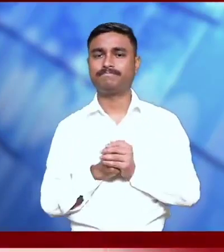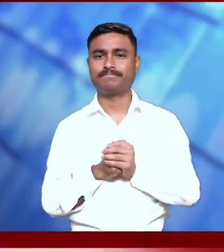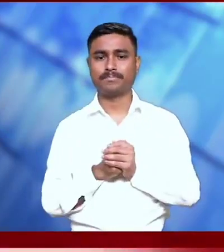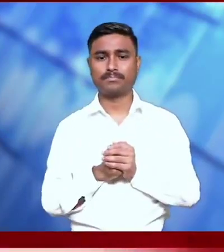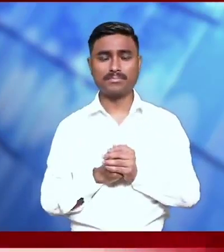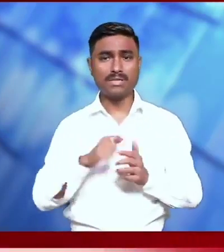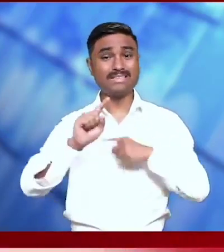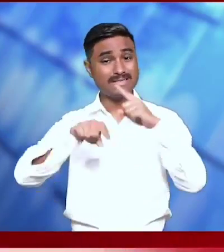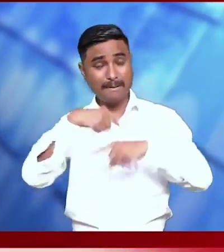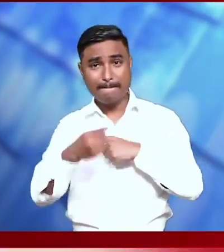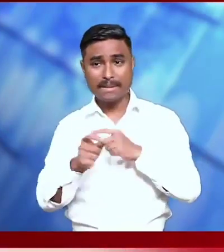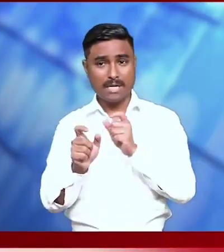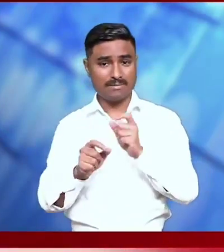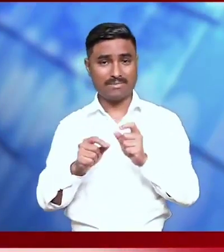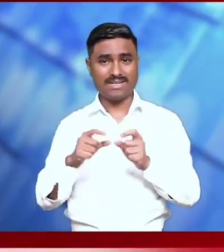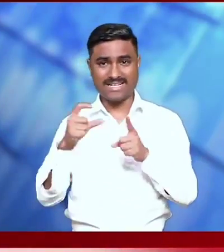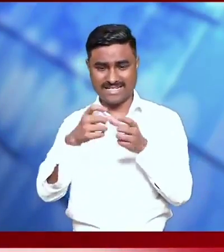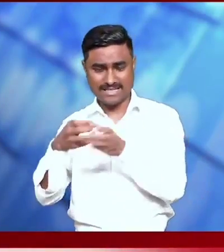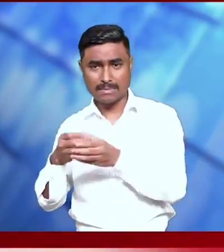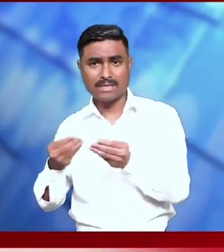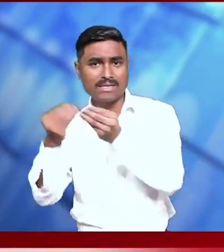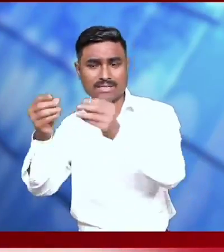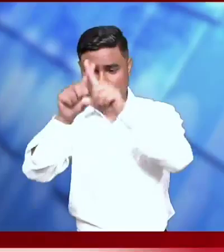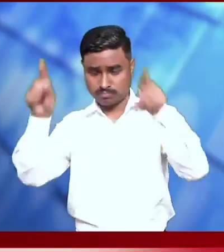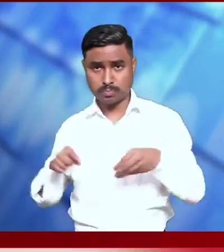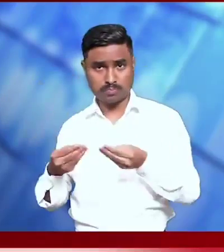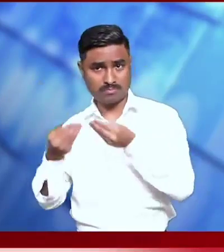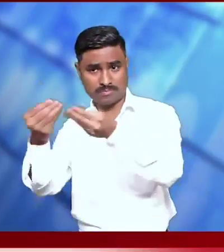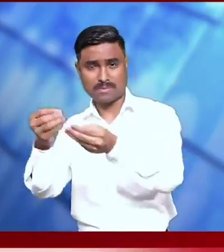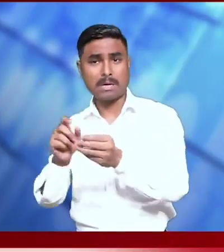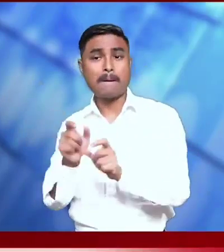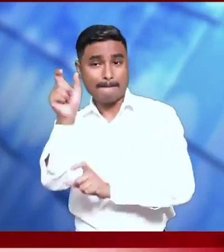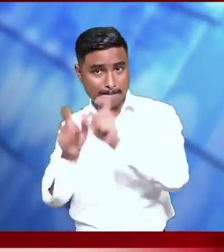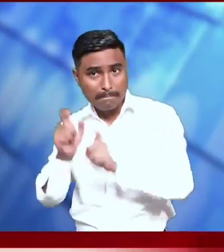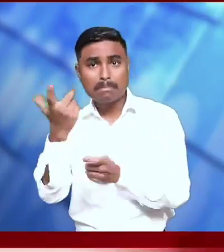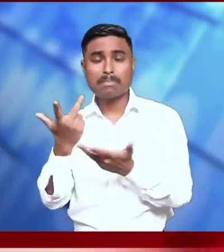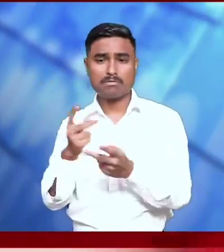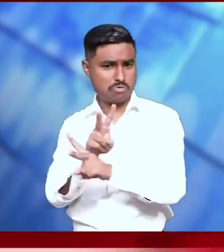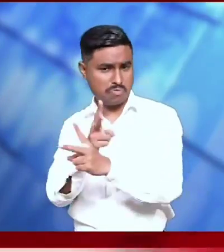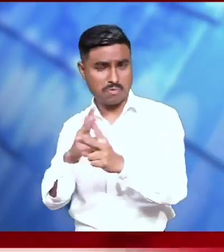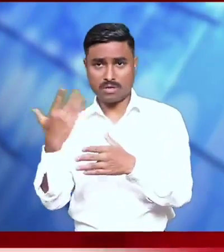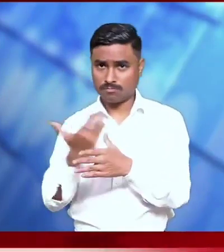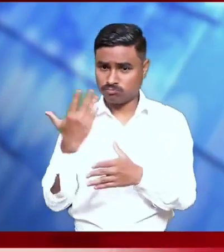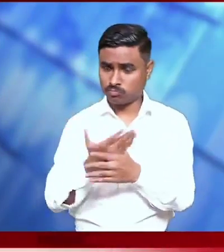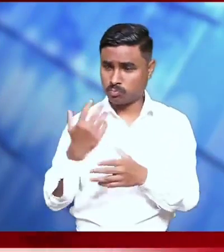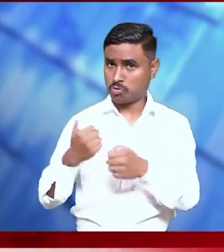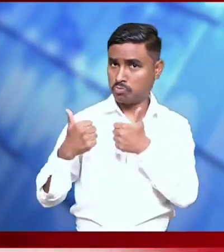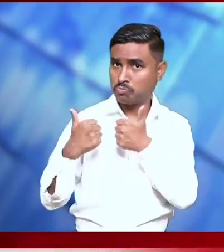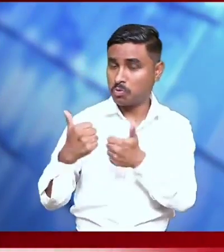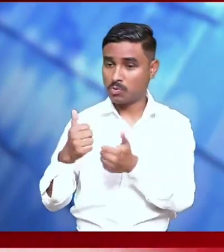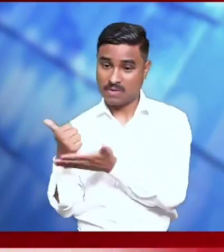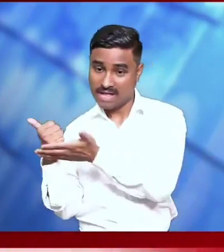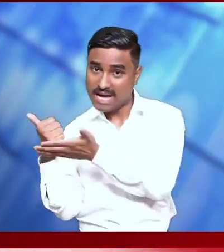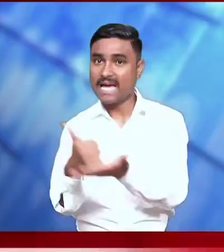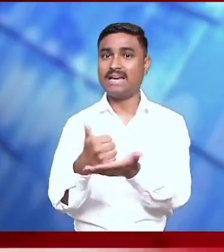Department presented certificates of excellence and recognition to various tourism stakeholders that have rendered